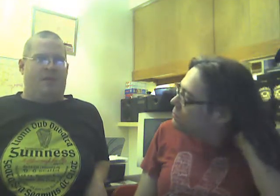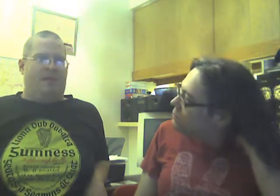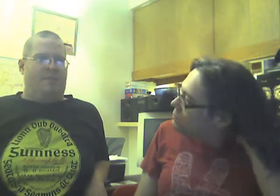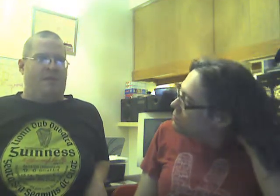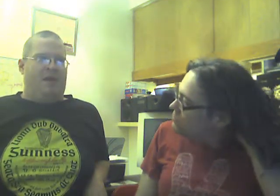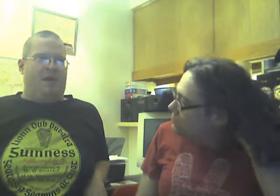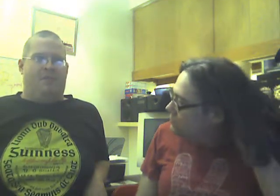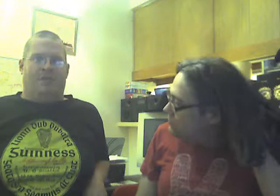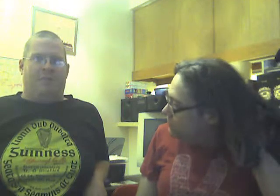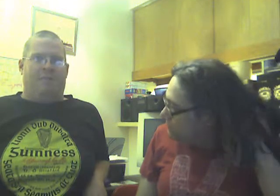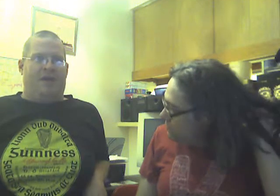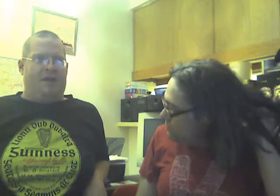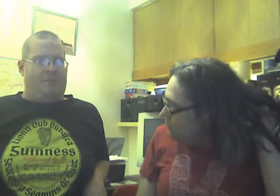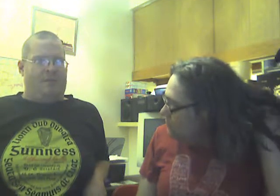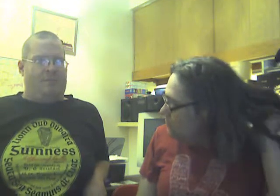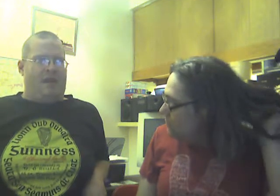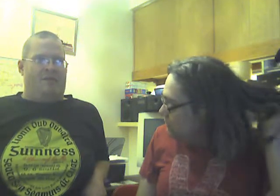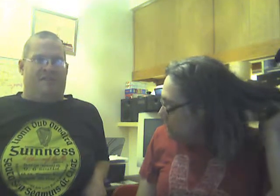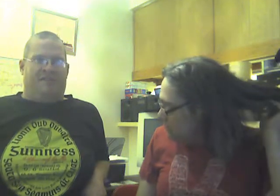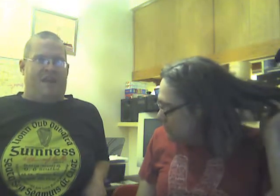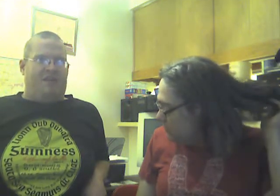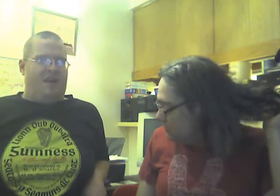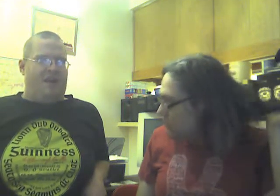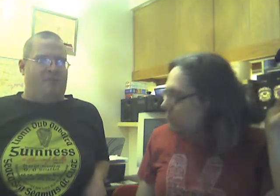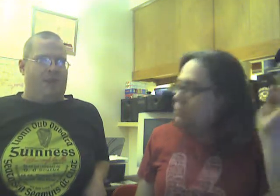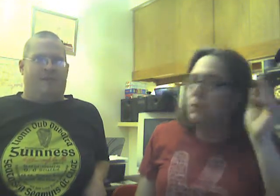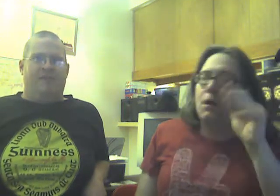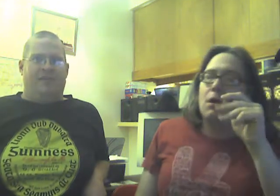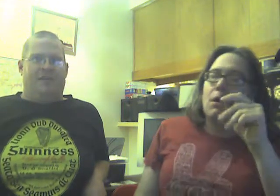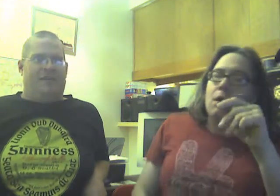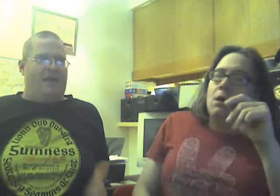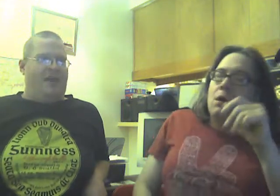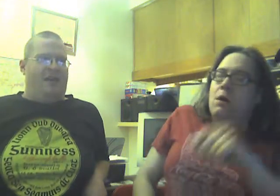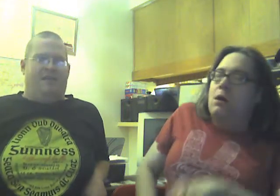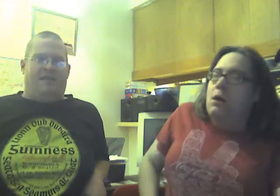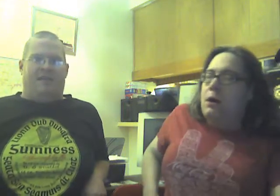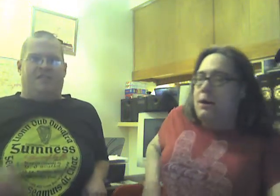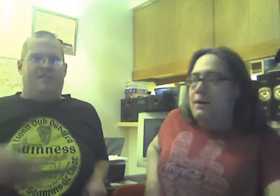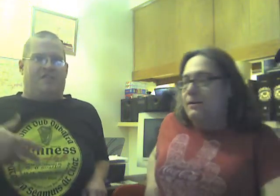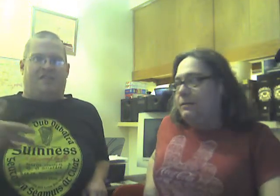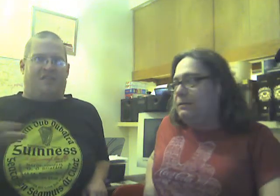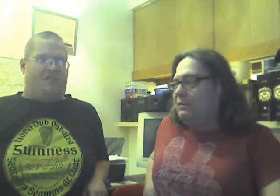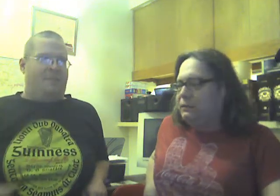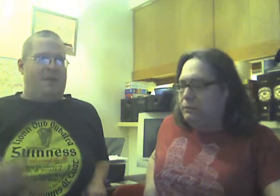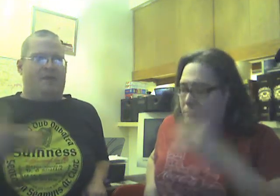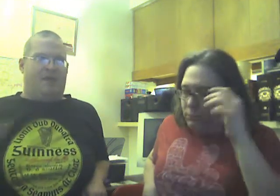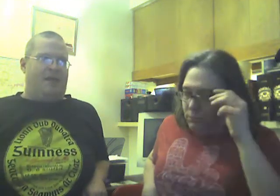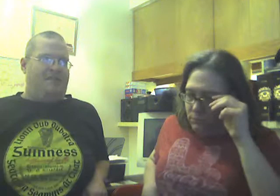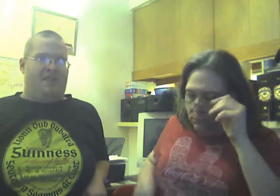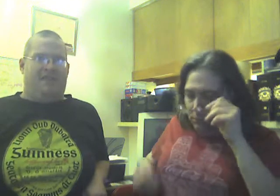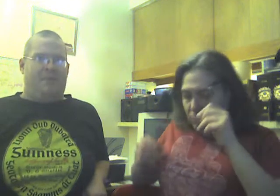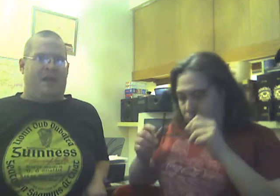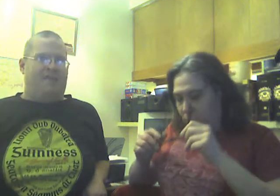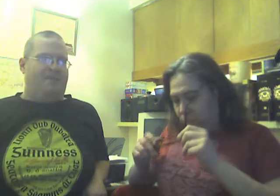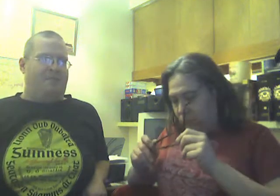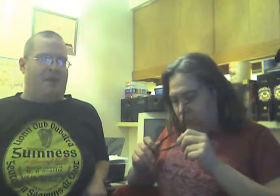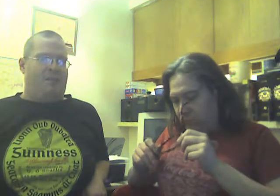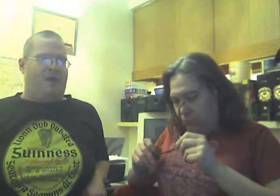you need to break up with them and break up with them now because it's not going to end well. And these are just typical things that these magazines publish,